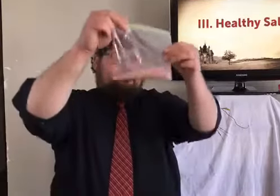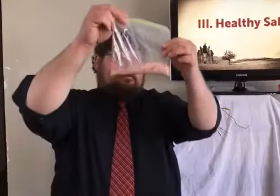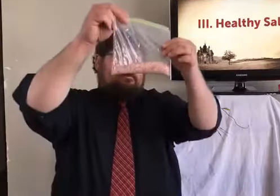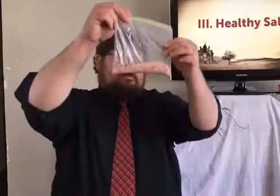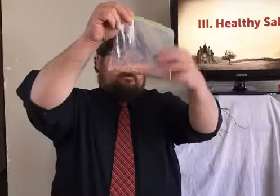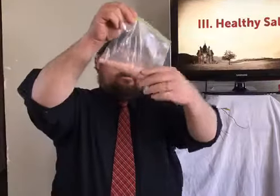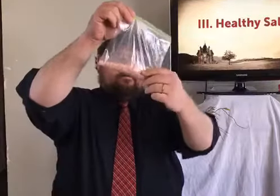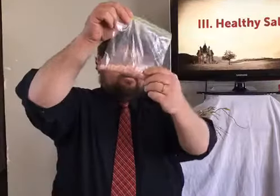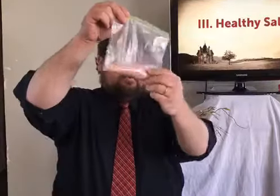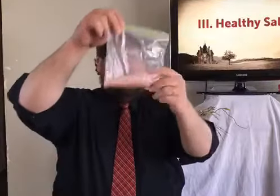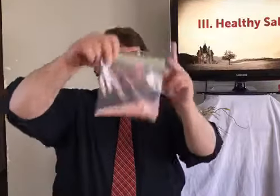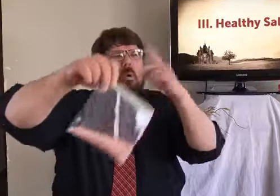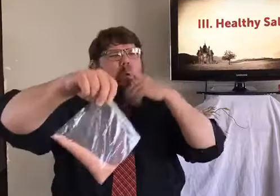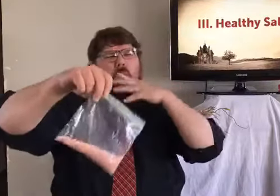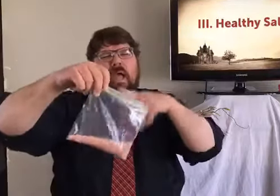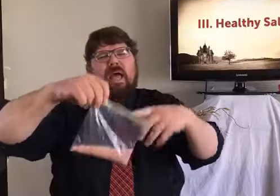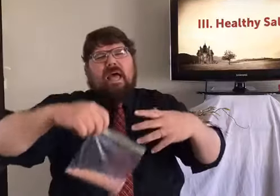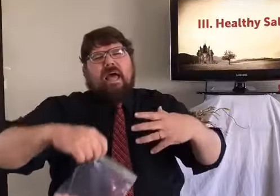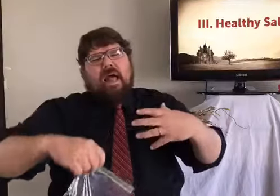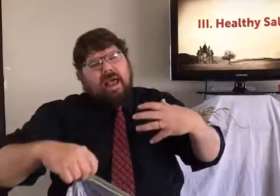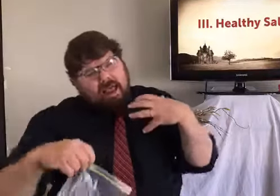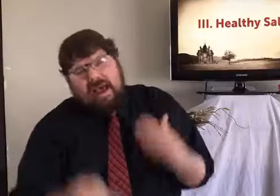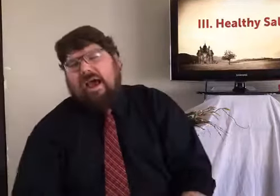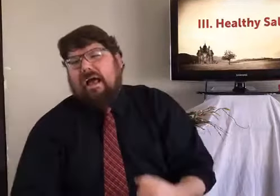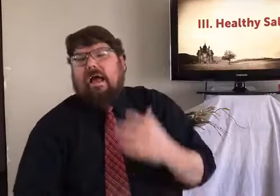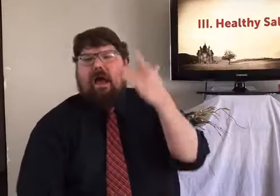Remember I talked about the pink salt. I have the pink salt here.